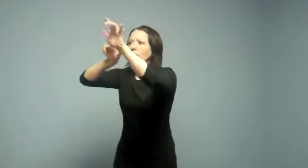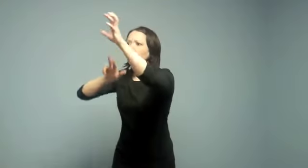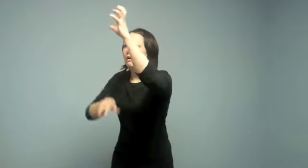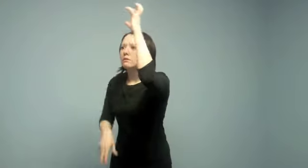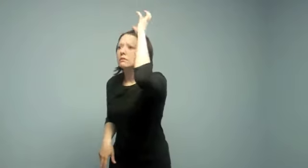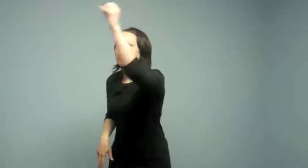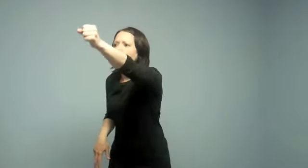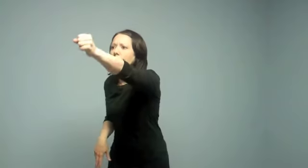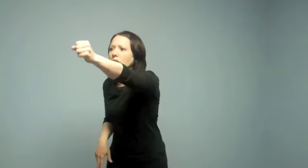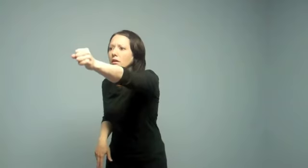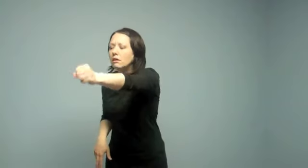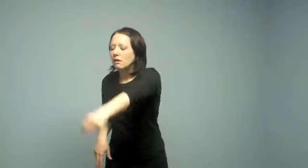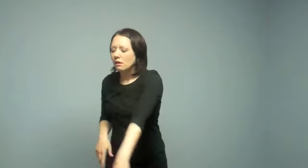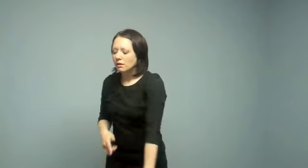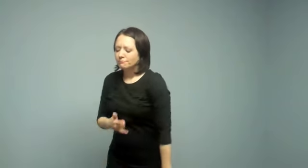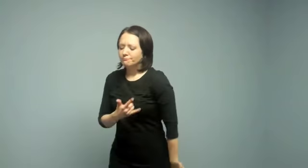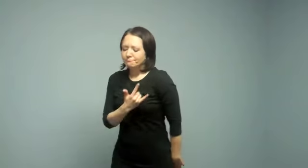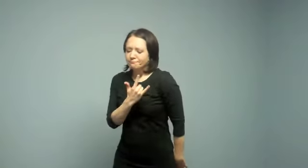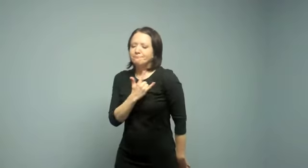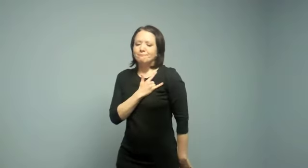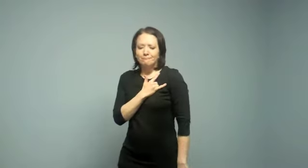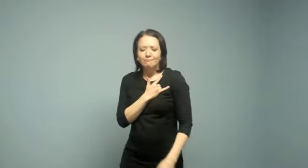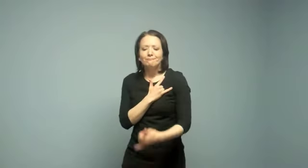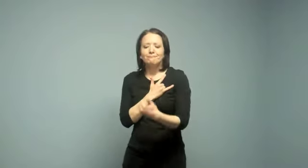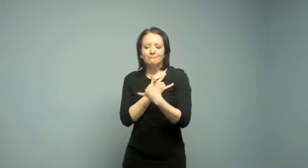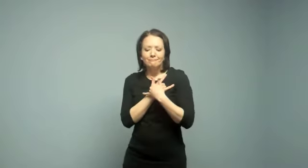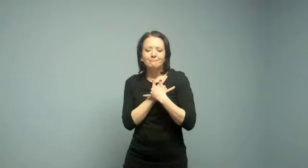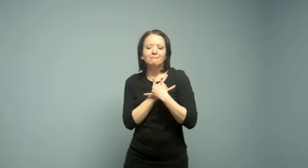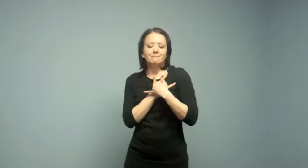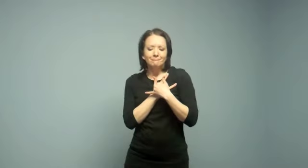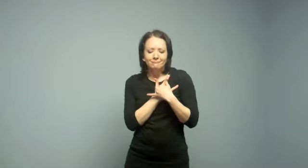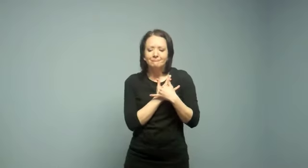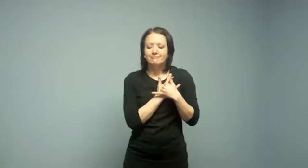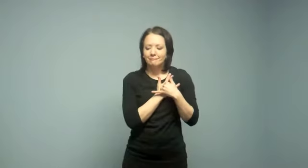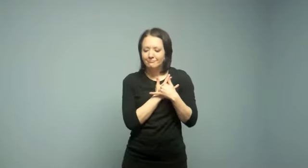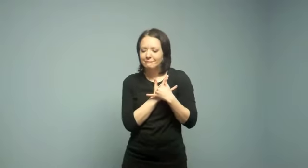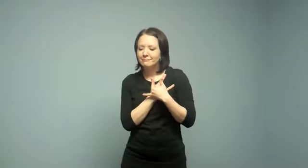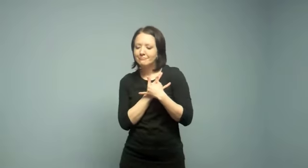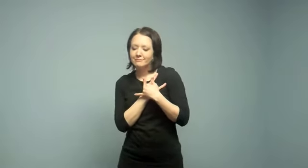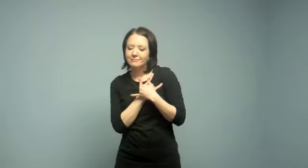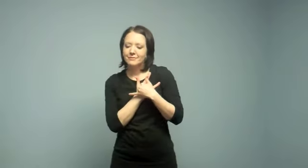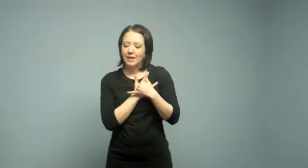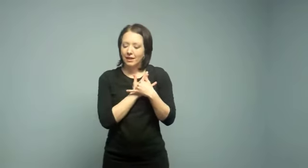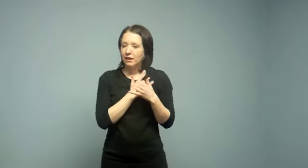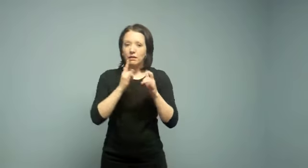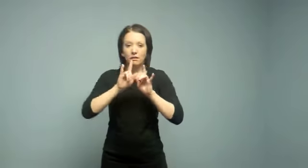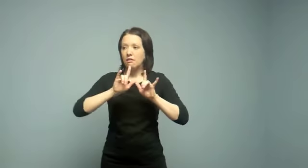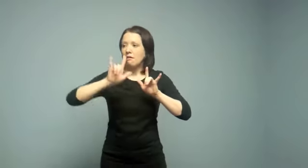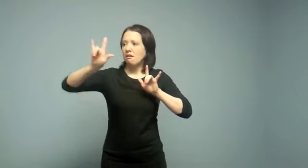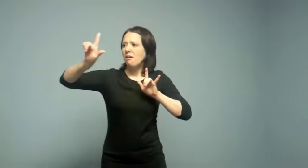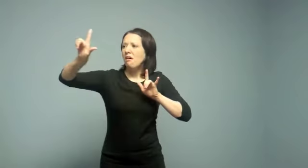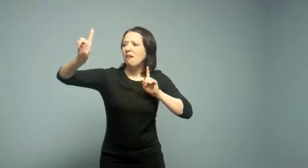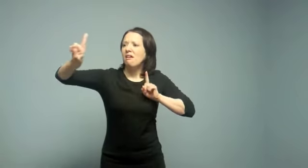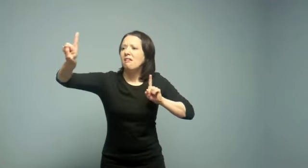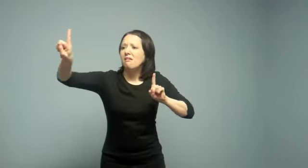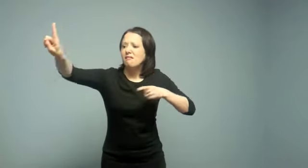again, but always in my heart, girl, this love has